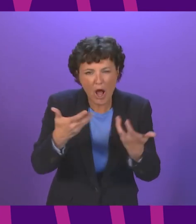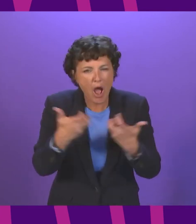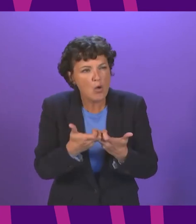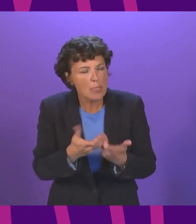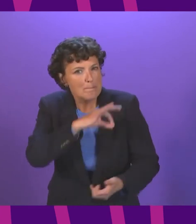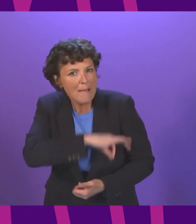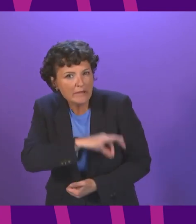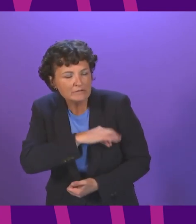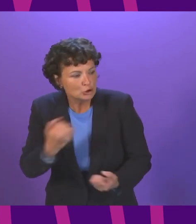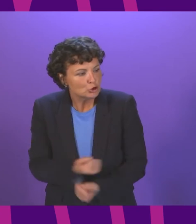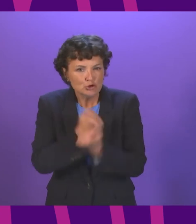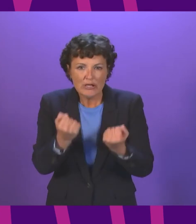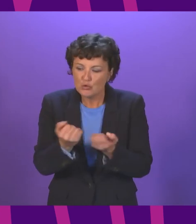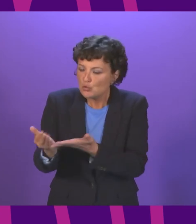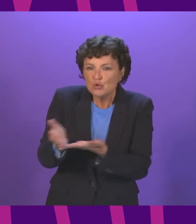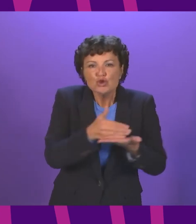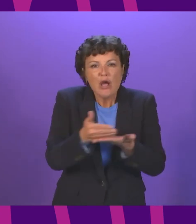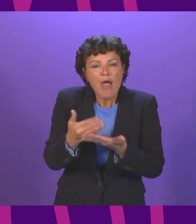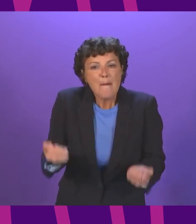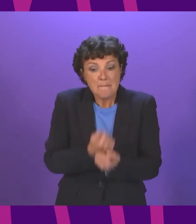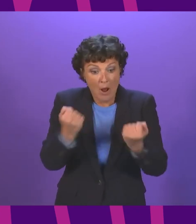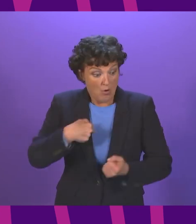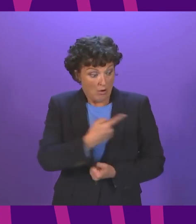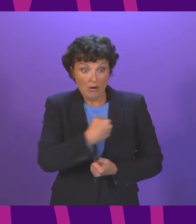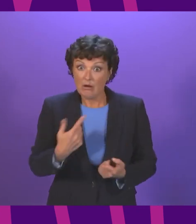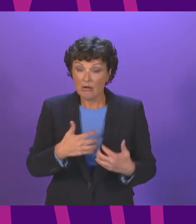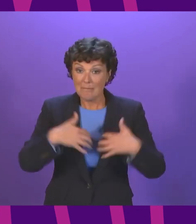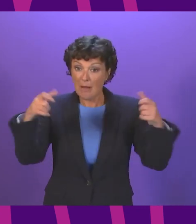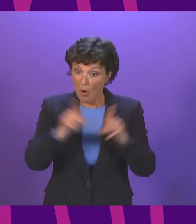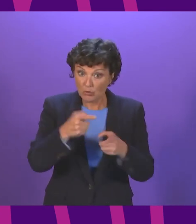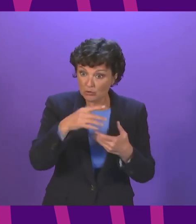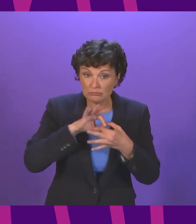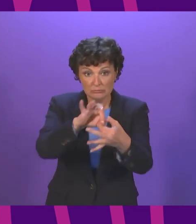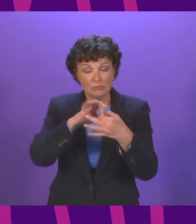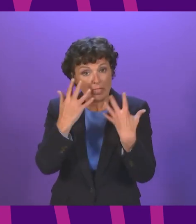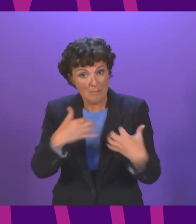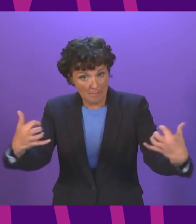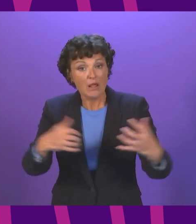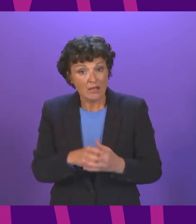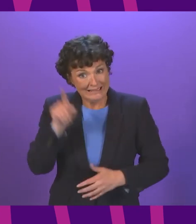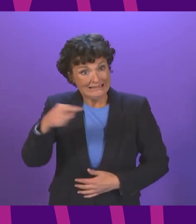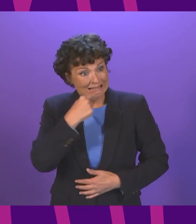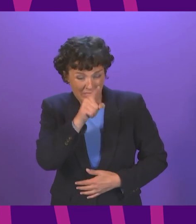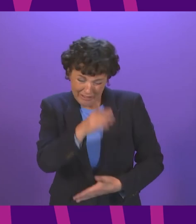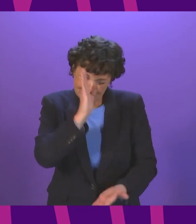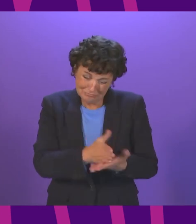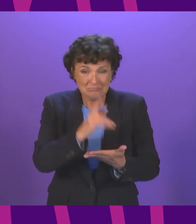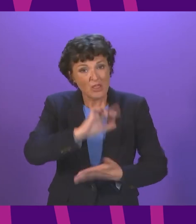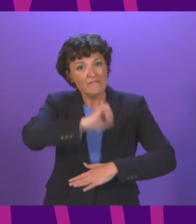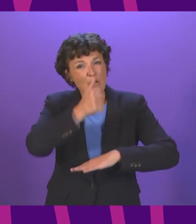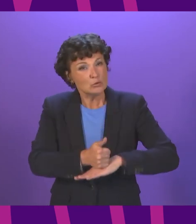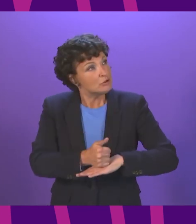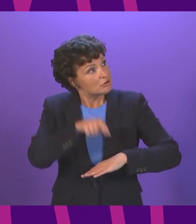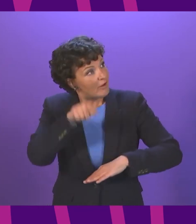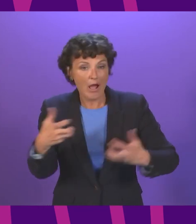power across parliament and with the public he indeed cited that as the part of the foundation of the